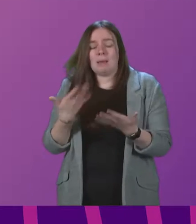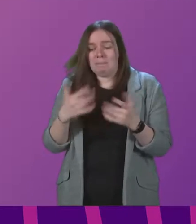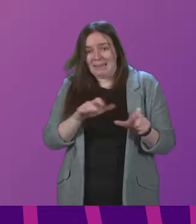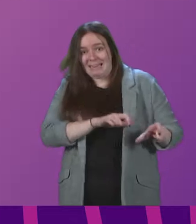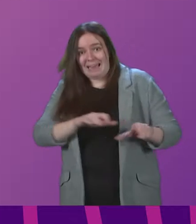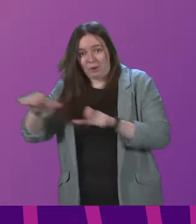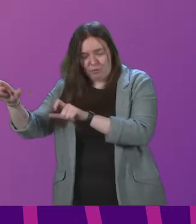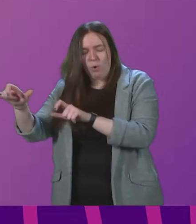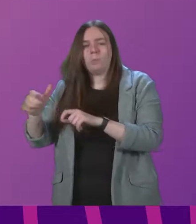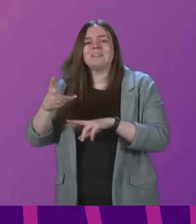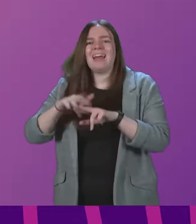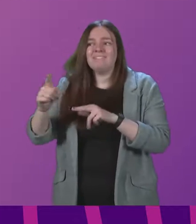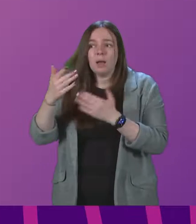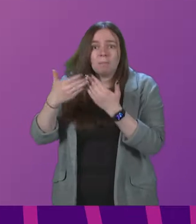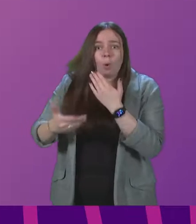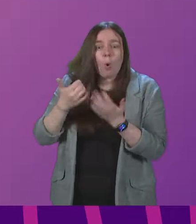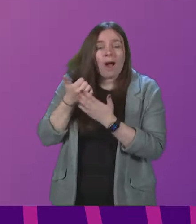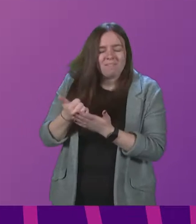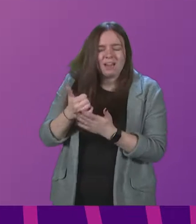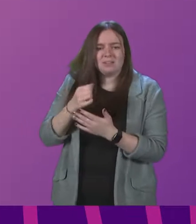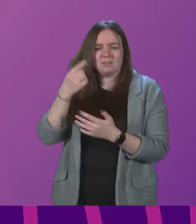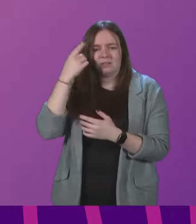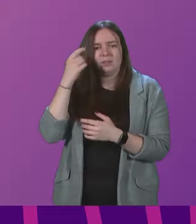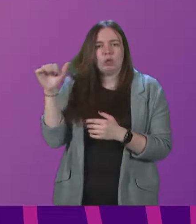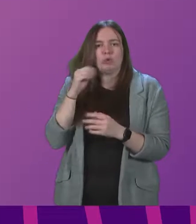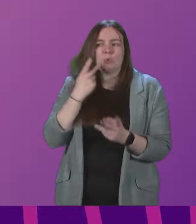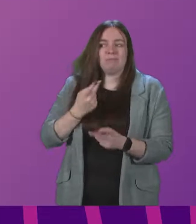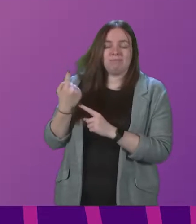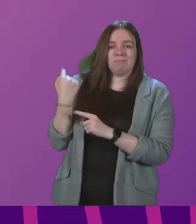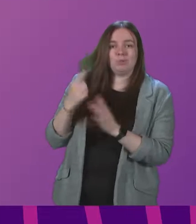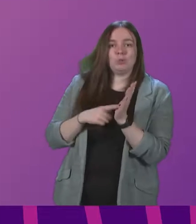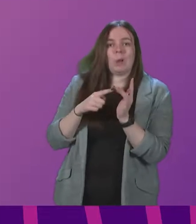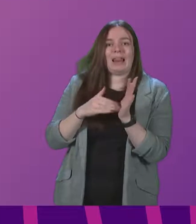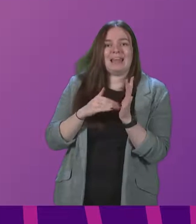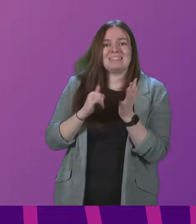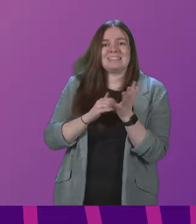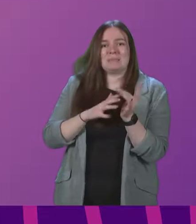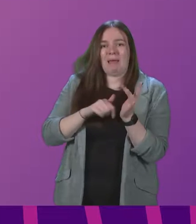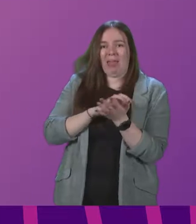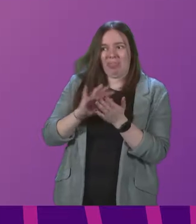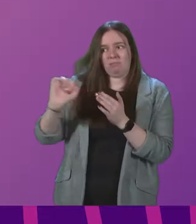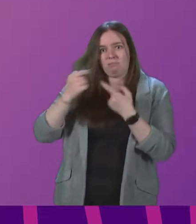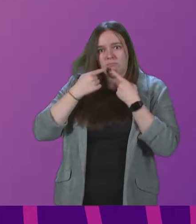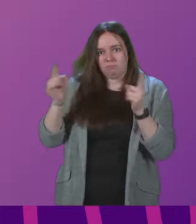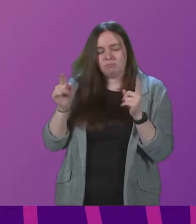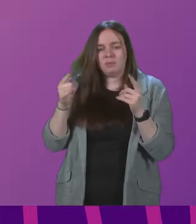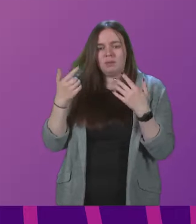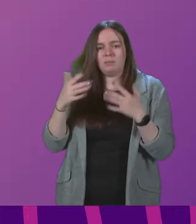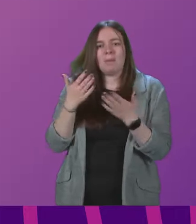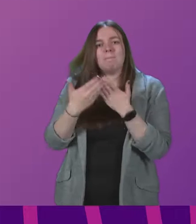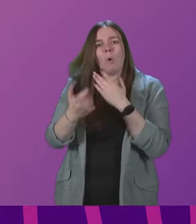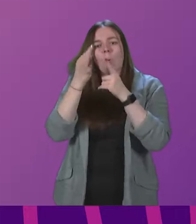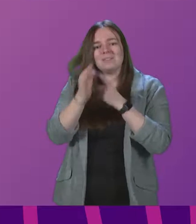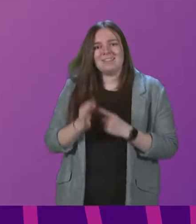And if he seeks further guidance on the matter, I suggest he looks behind him to Liz Smith, who I wrote to following the provisional outturn statement, and provided further detail